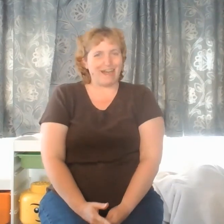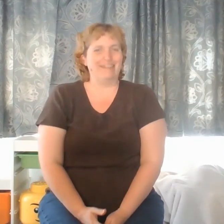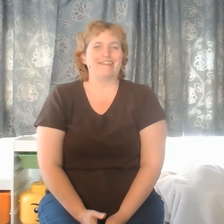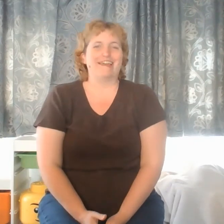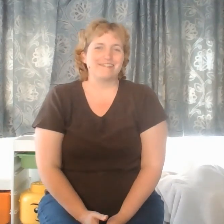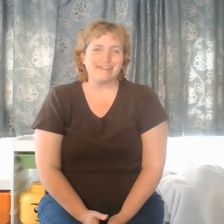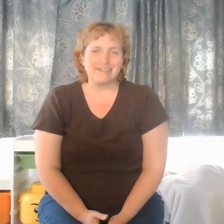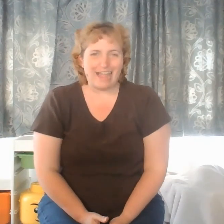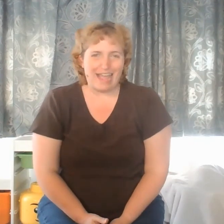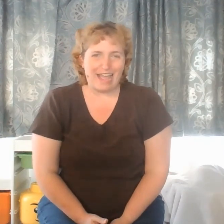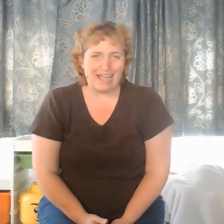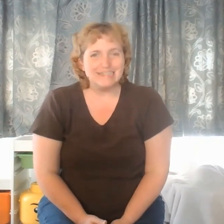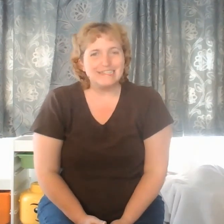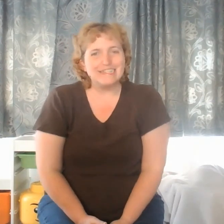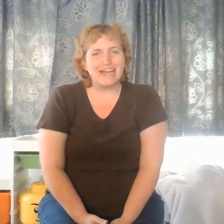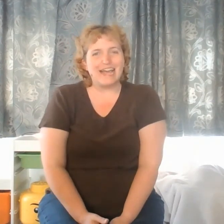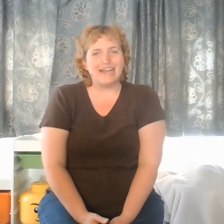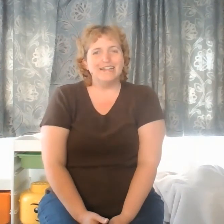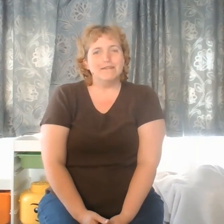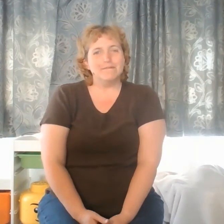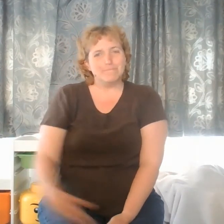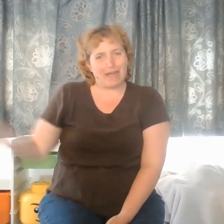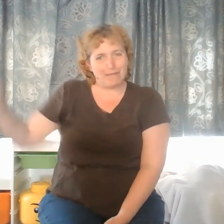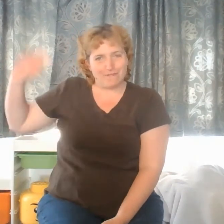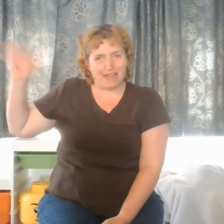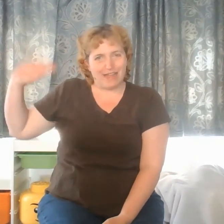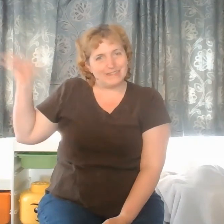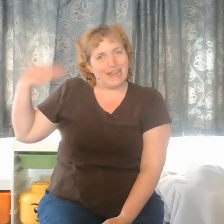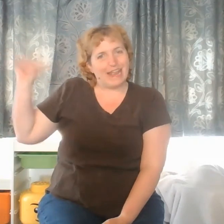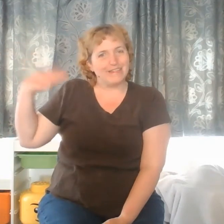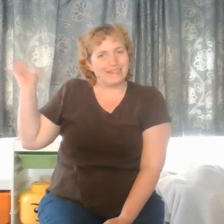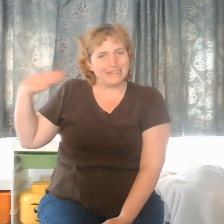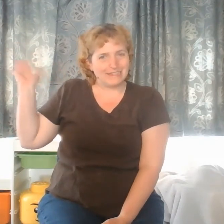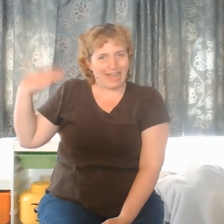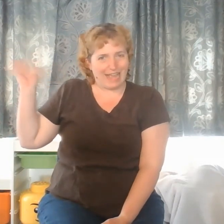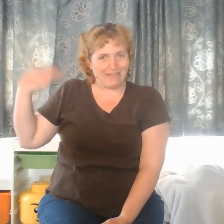another day. Until then, bye my friends! Stay healthy and safe!